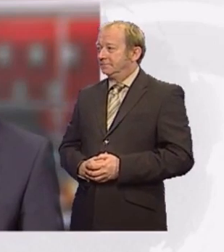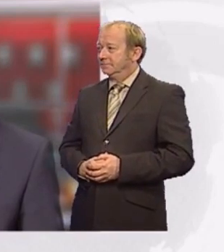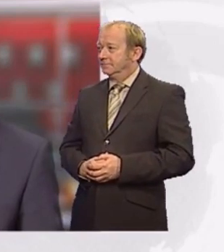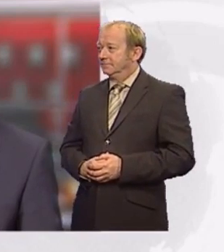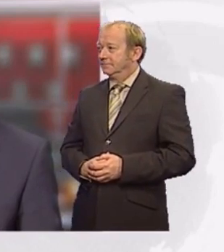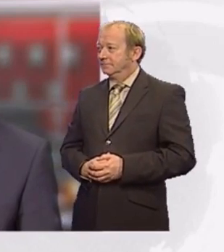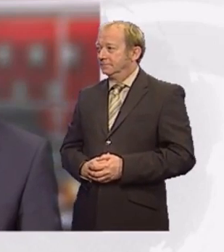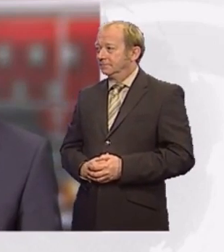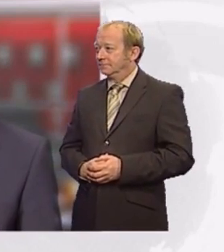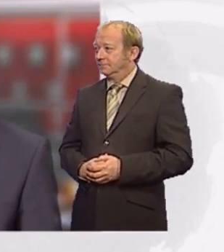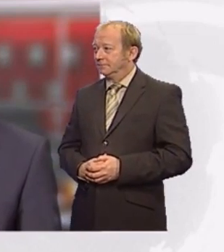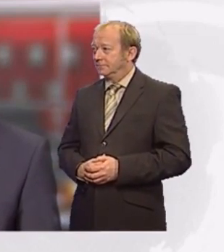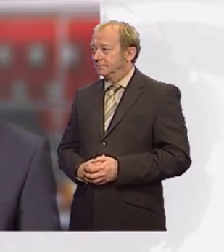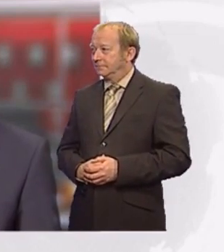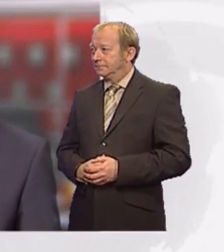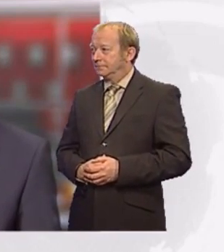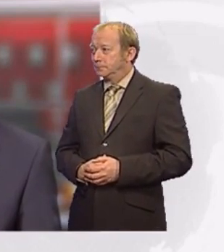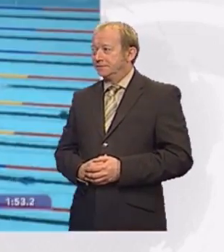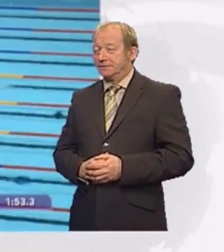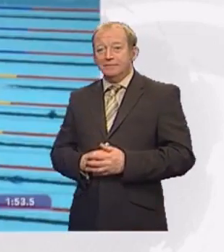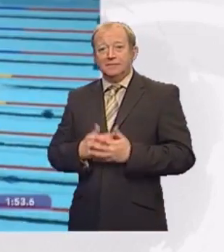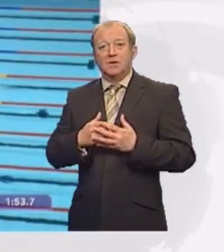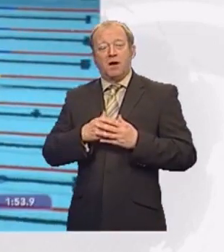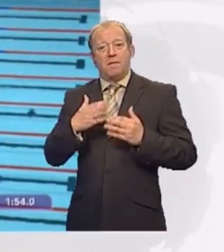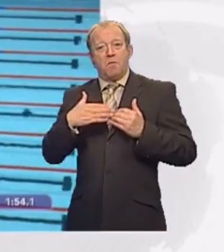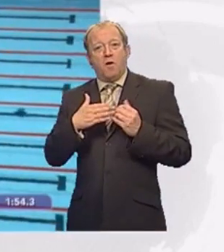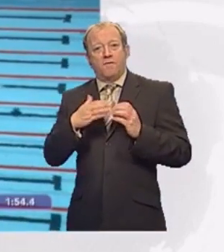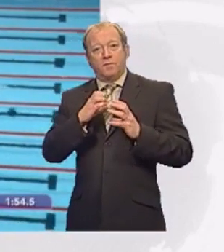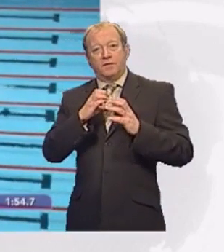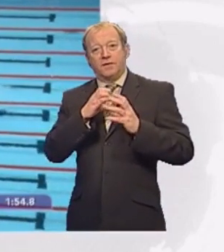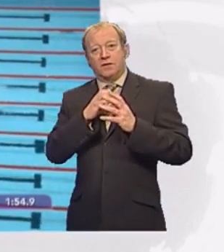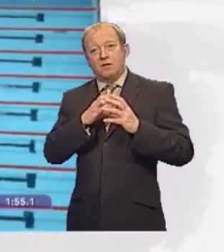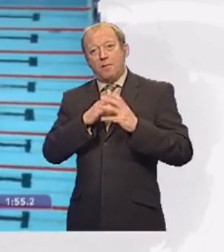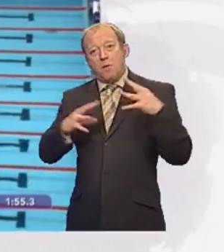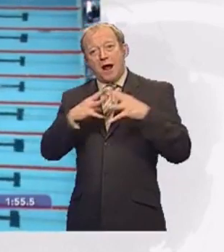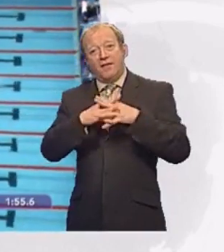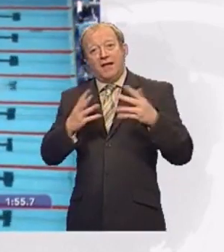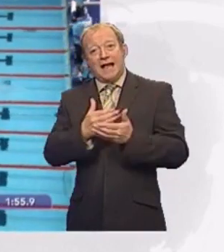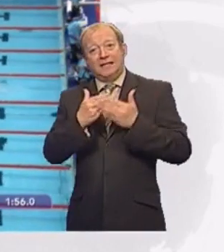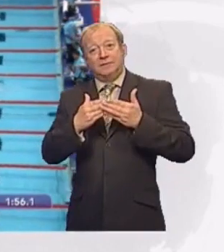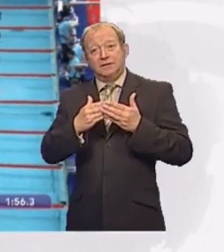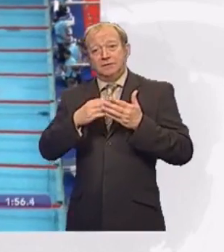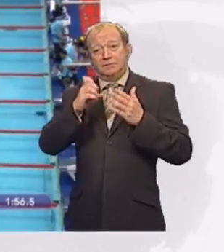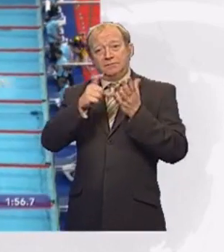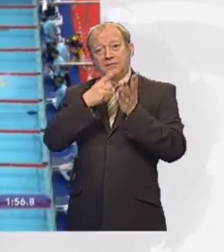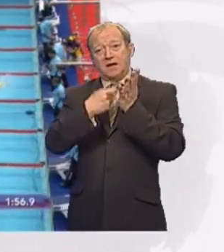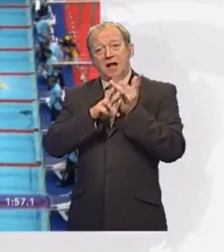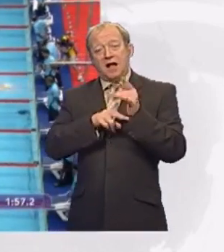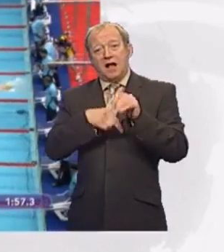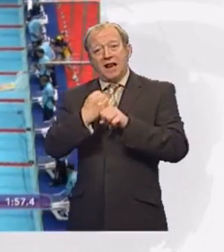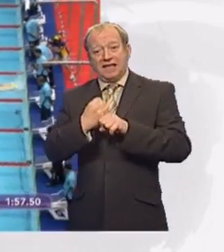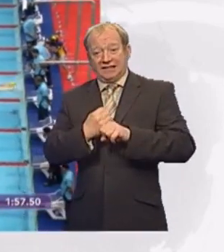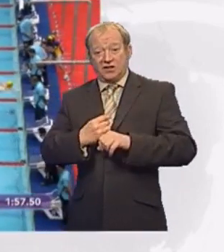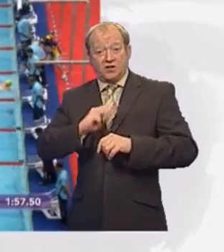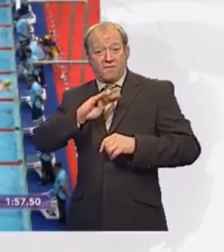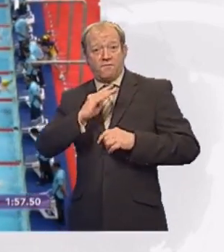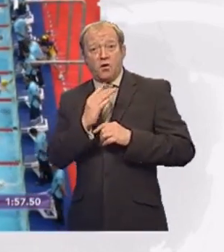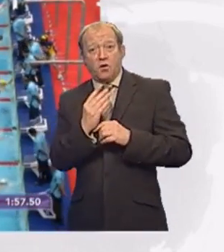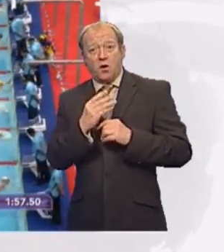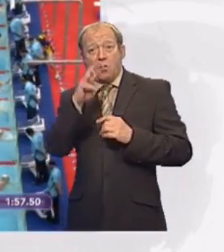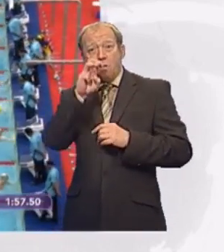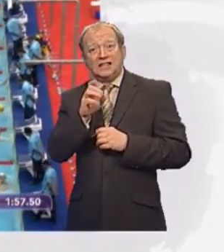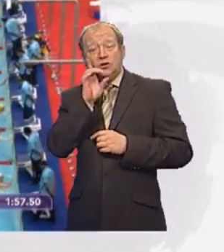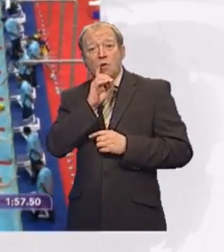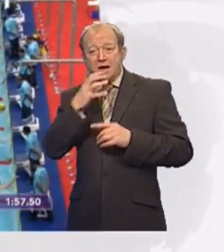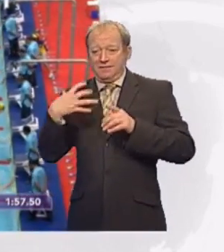And coming up in the sport, more from the Commonwealth Games, where Jas Carlin becomes only the fourth Welsh woman to win a medal in the pool. She won